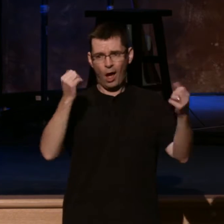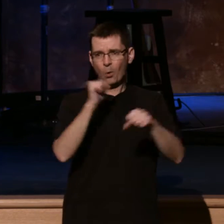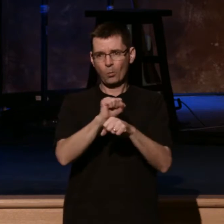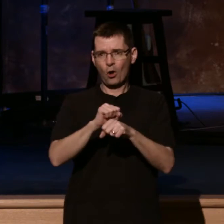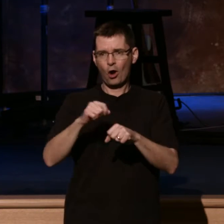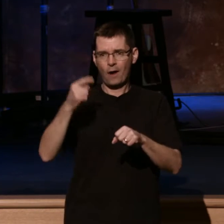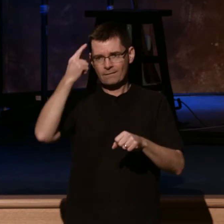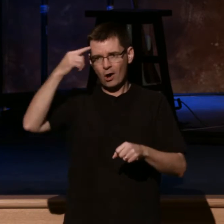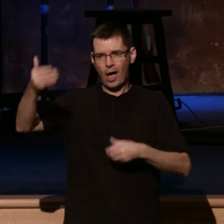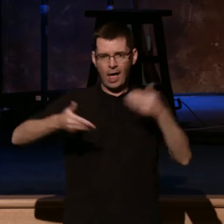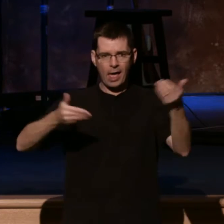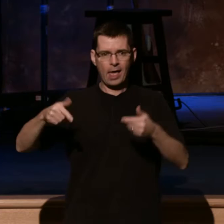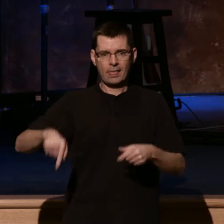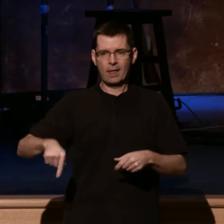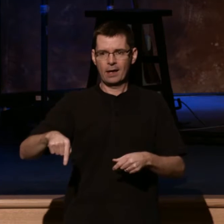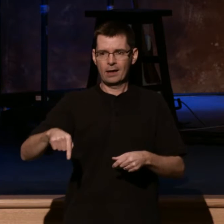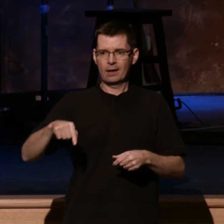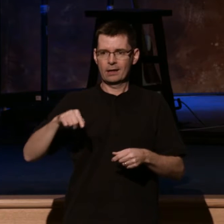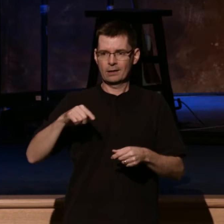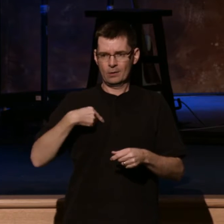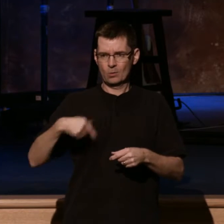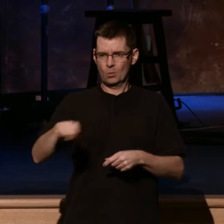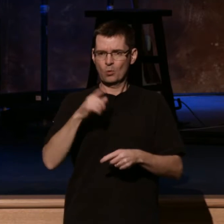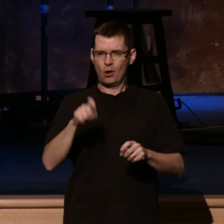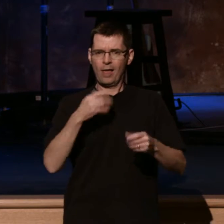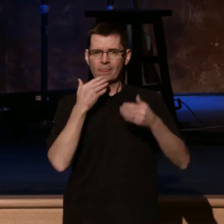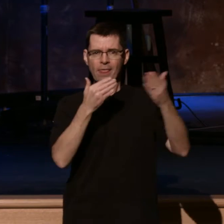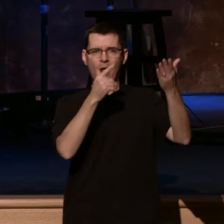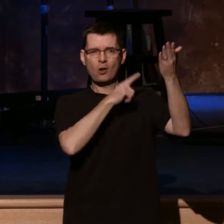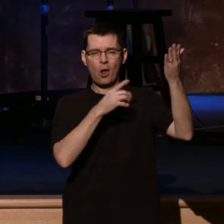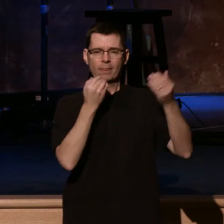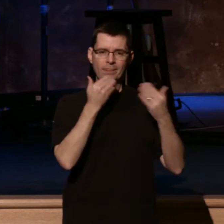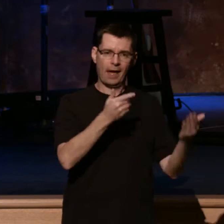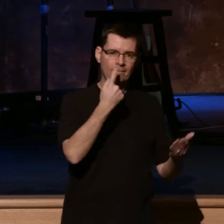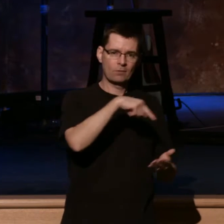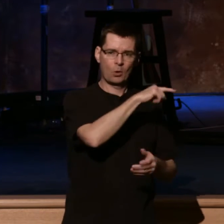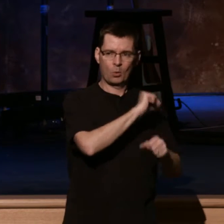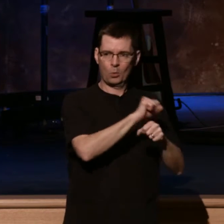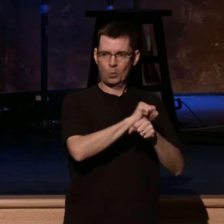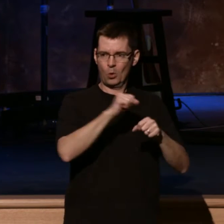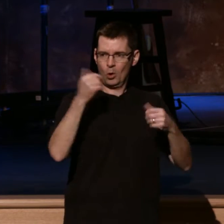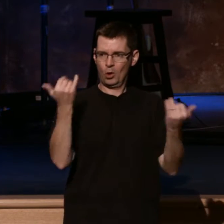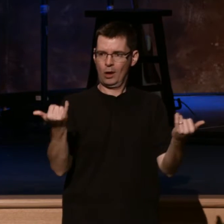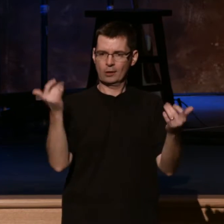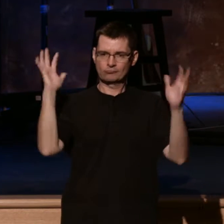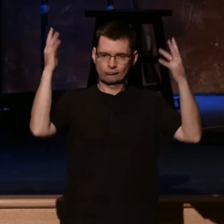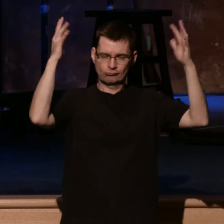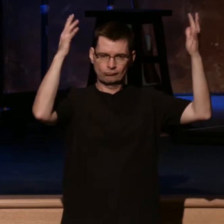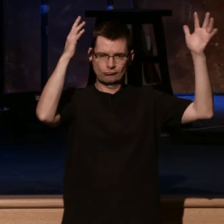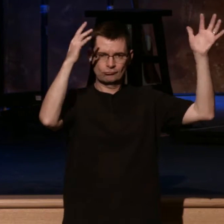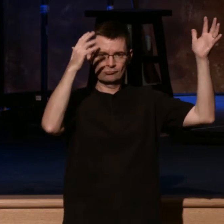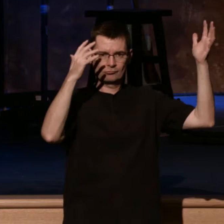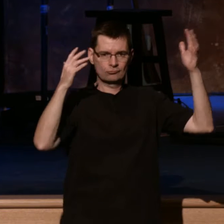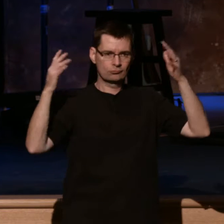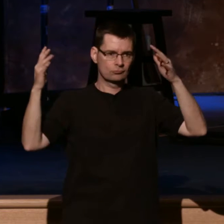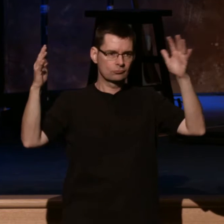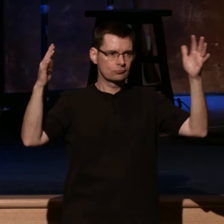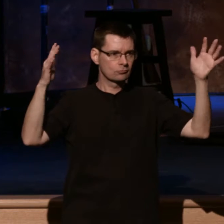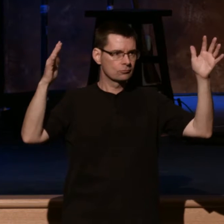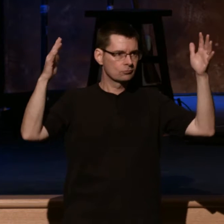all of us. And I know you want to join me in saying thank you, Lord, for this wonderful church, the treasured leader, and we appreciate all that you do for us.